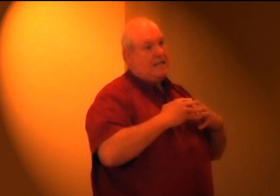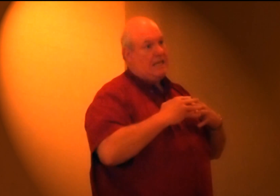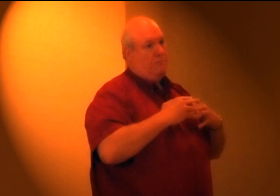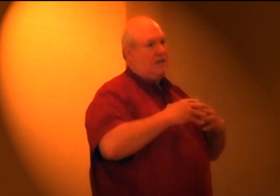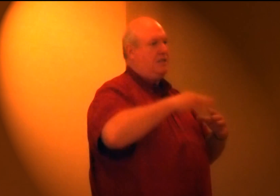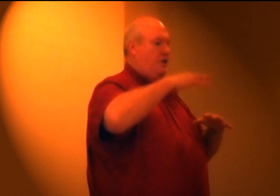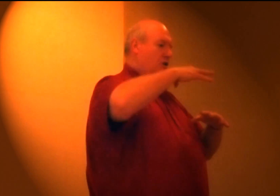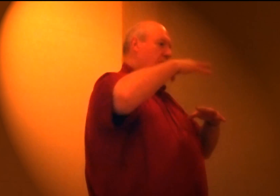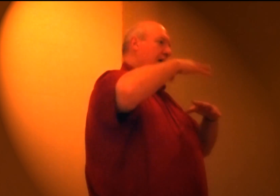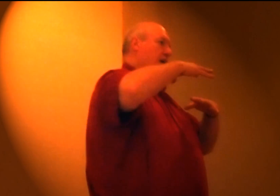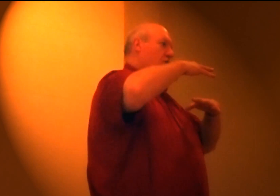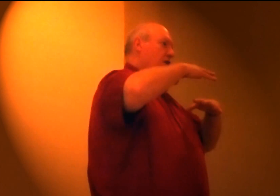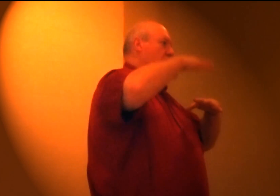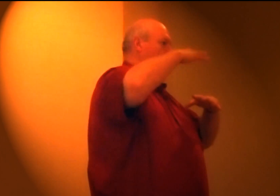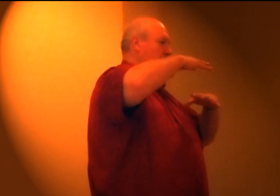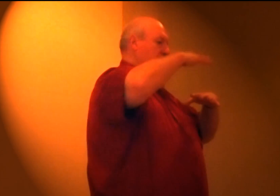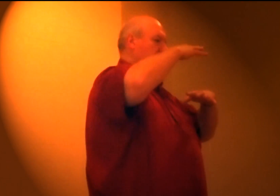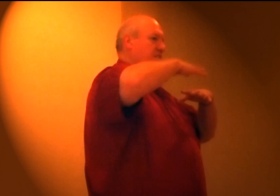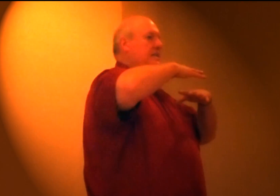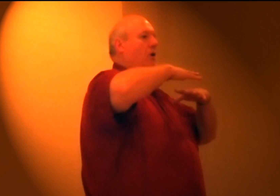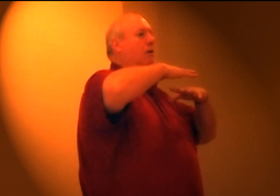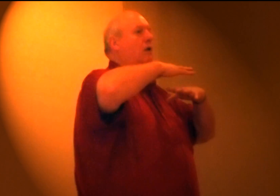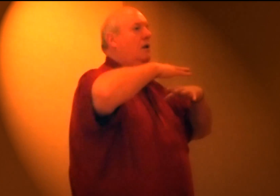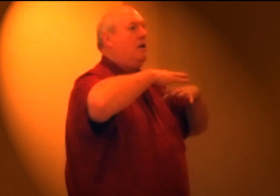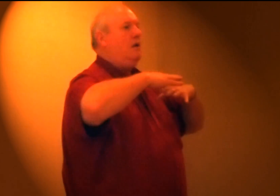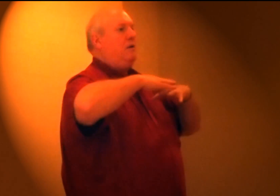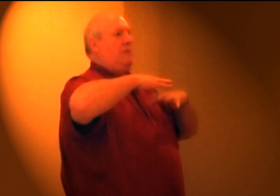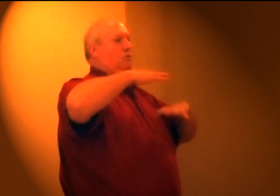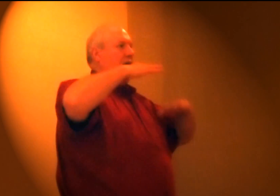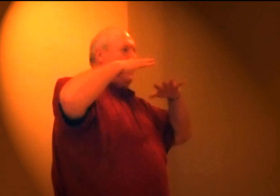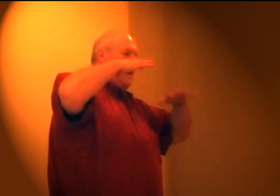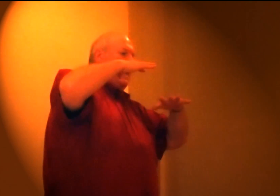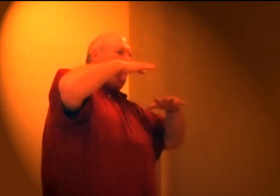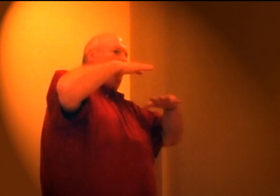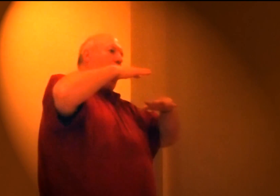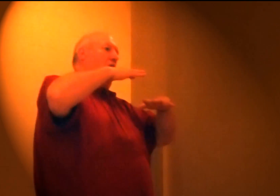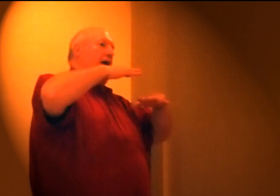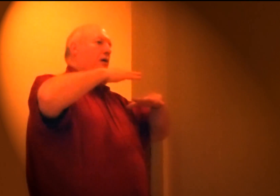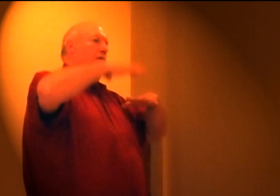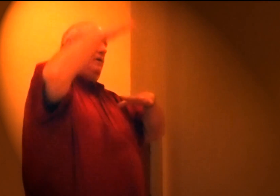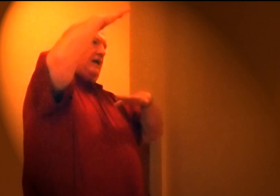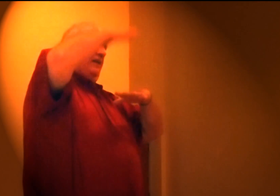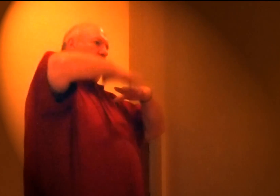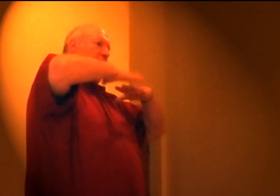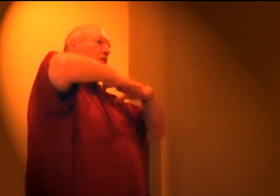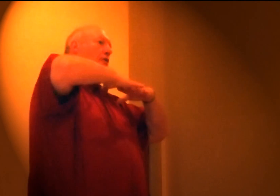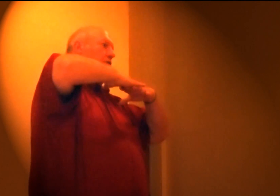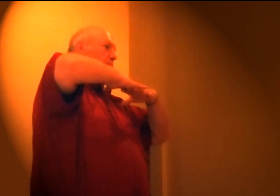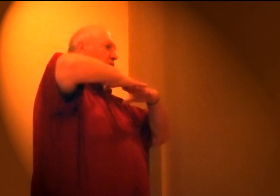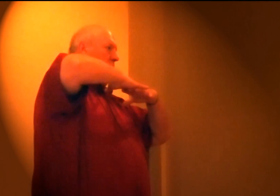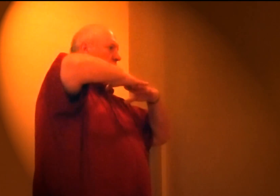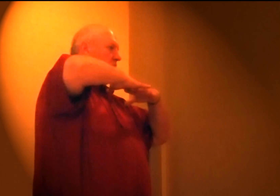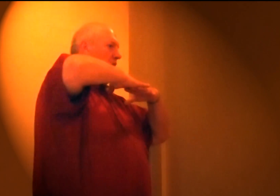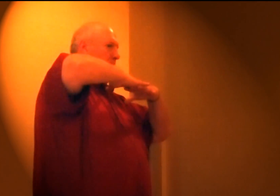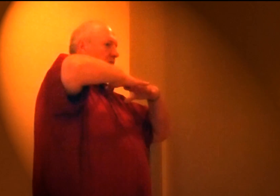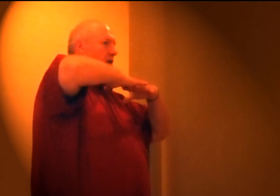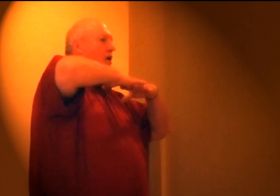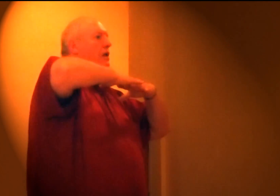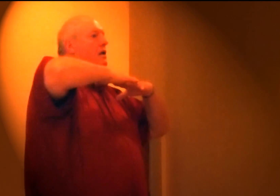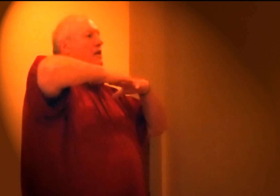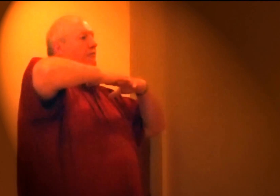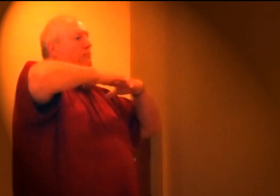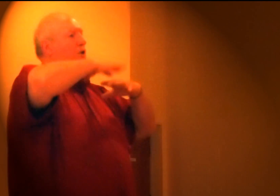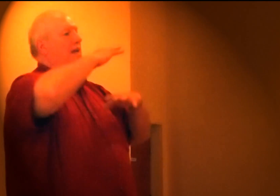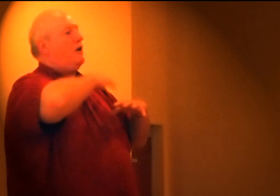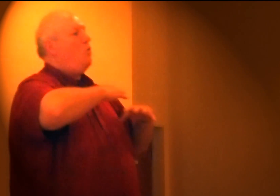on that are leaking because you don't get a good cohesive seal between that natural ground and the field that you're putting on top of